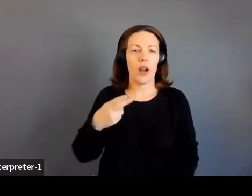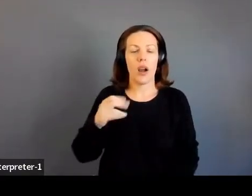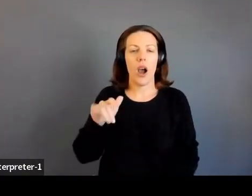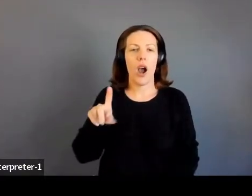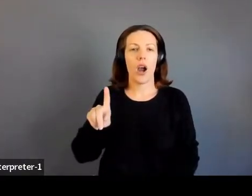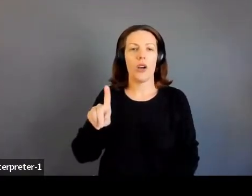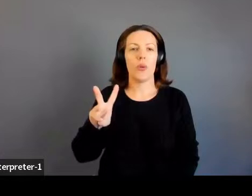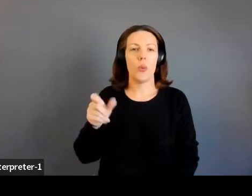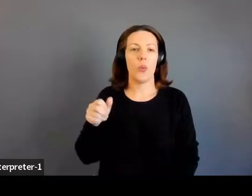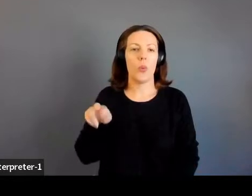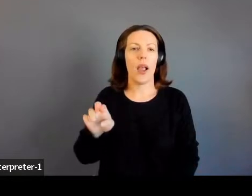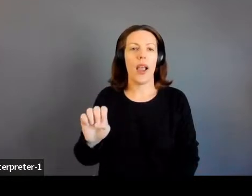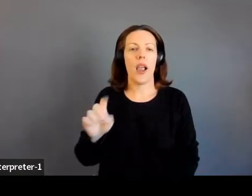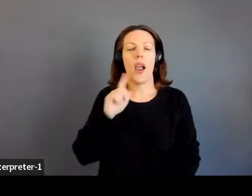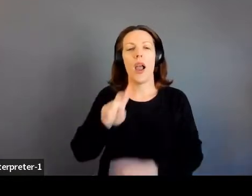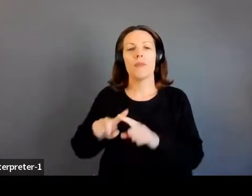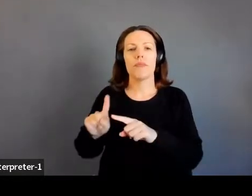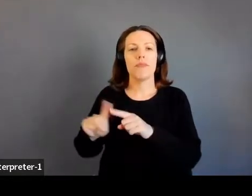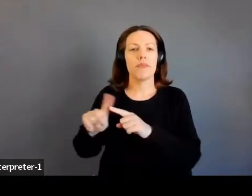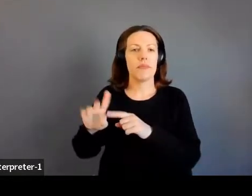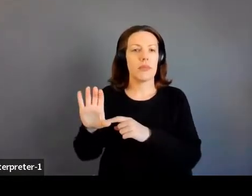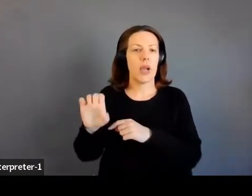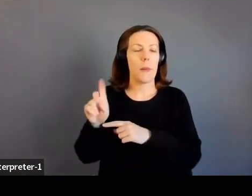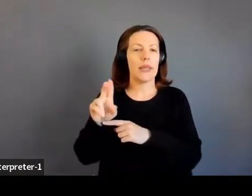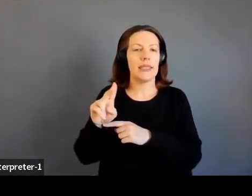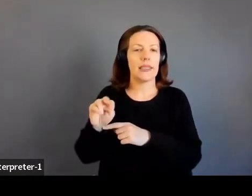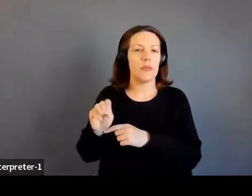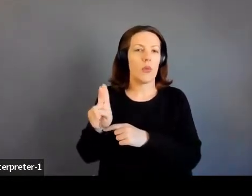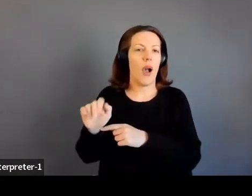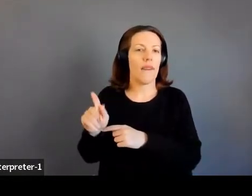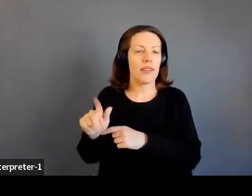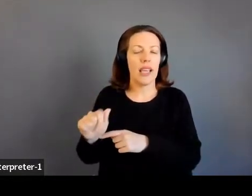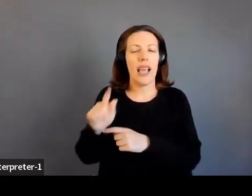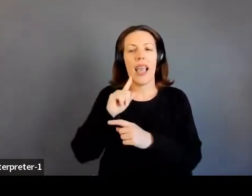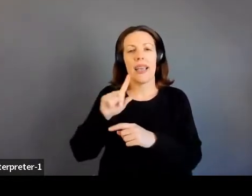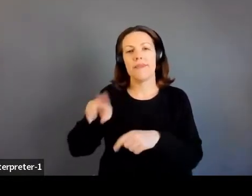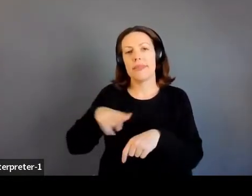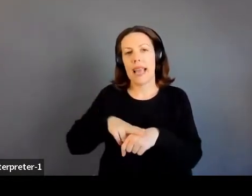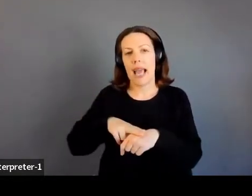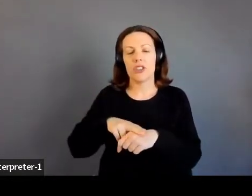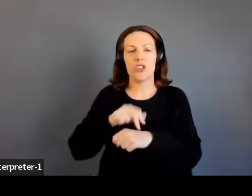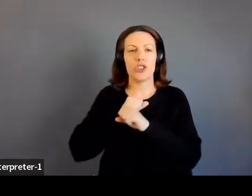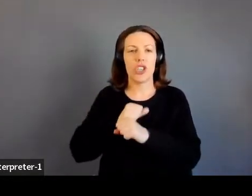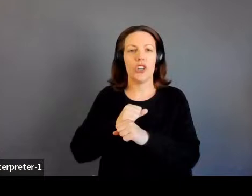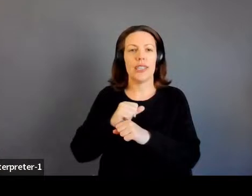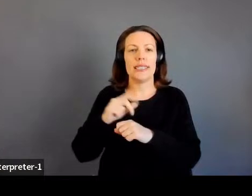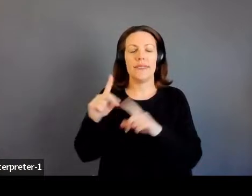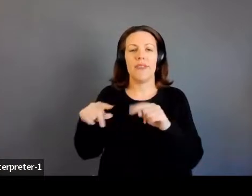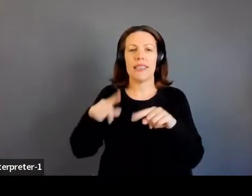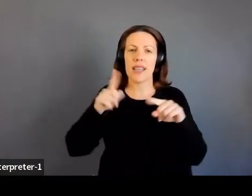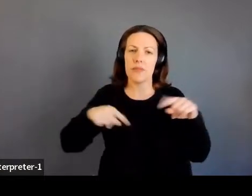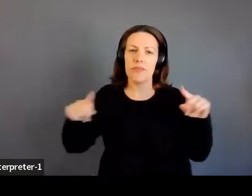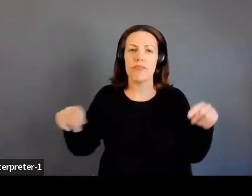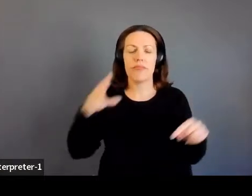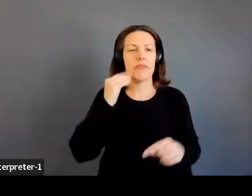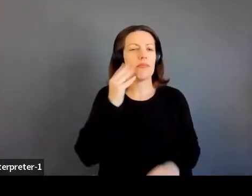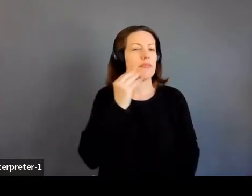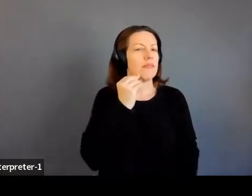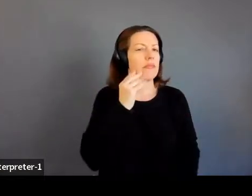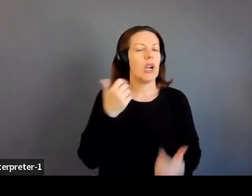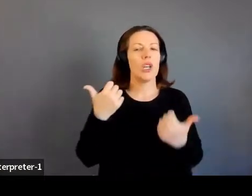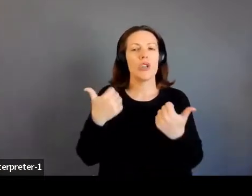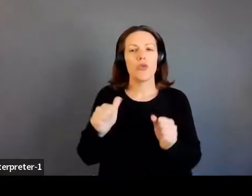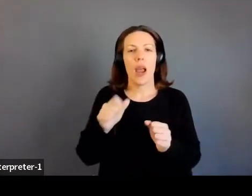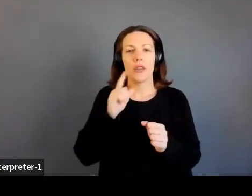Mojave. I worked in national security and defense. So truly trying to apply myself to every angle of that